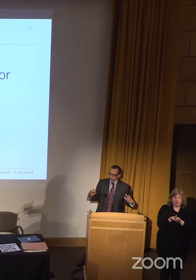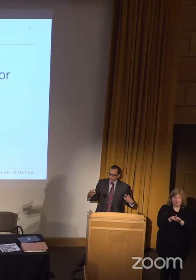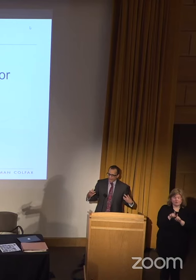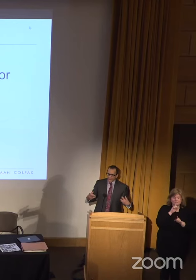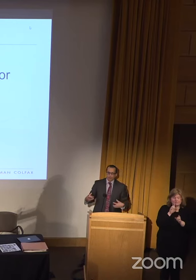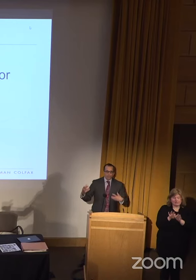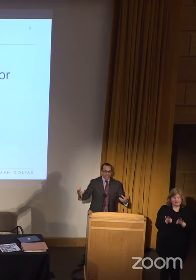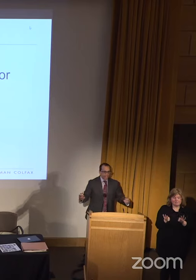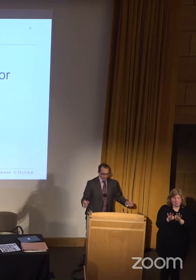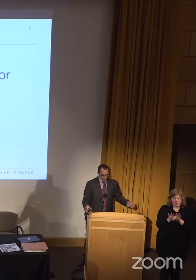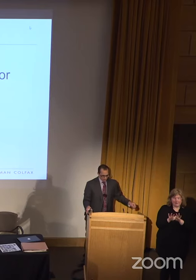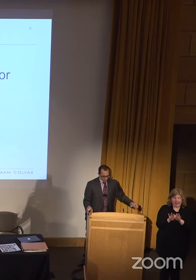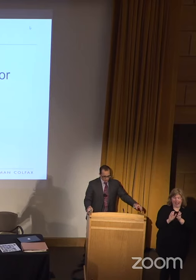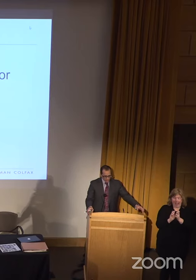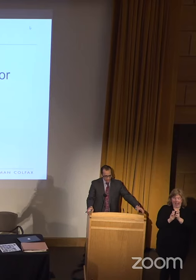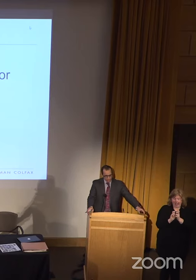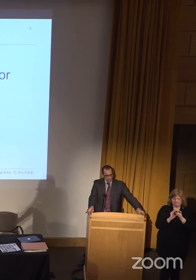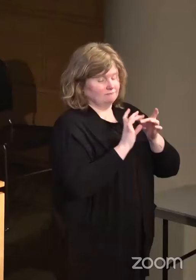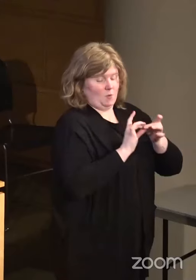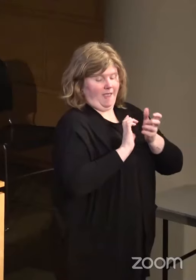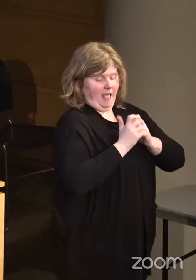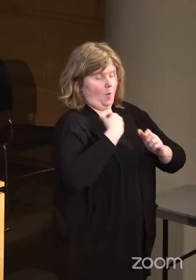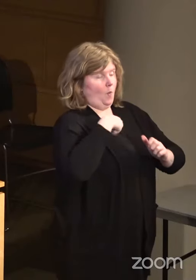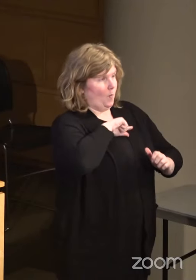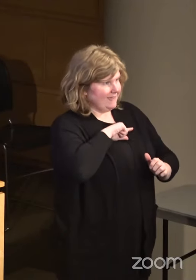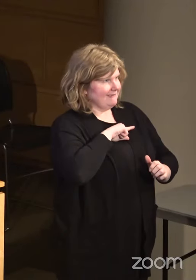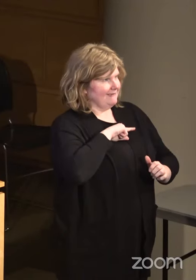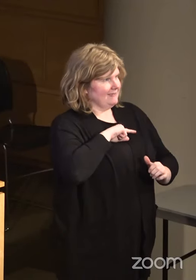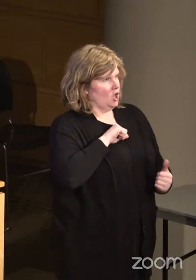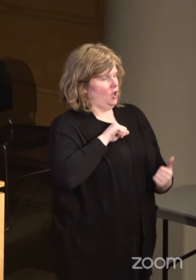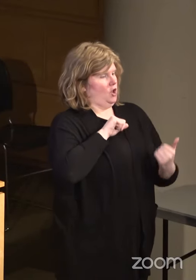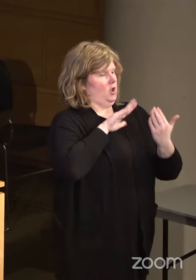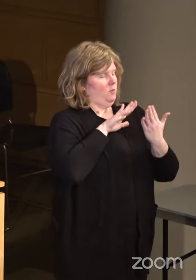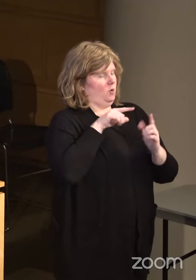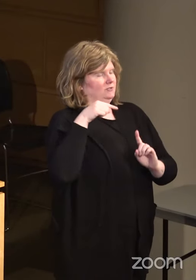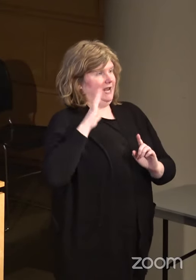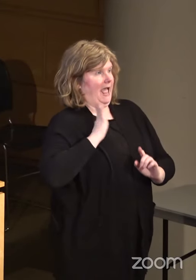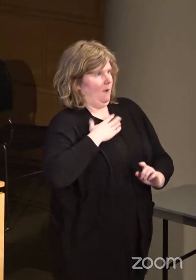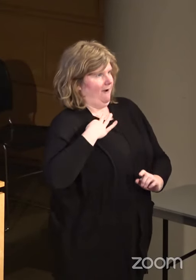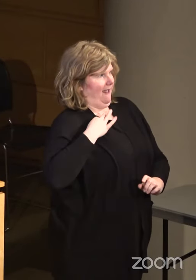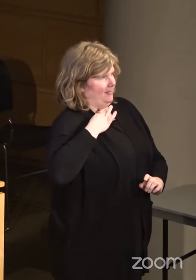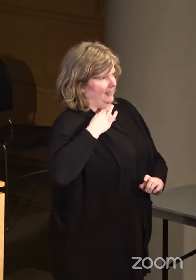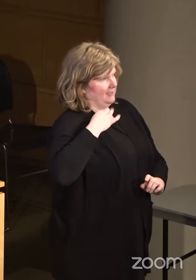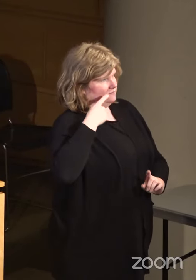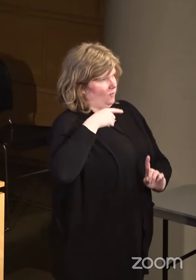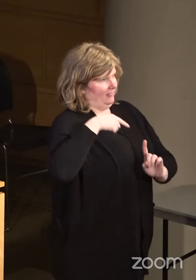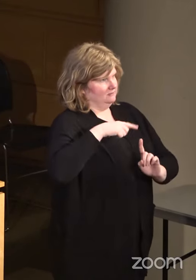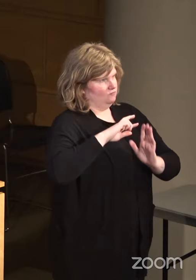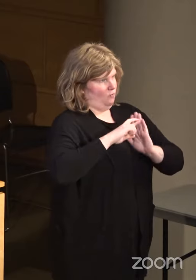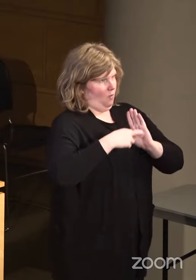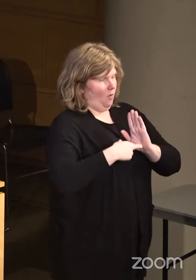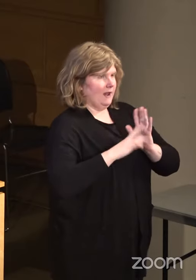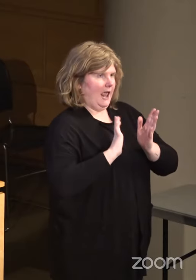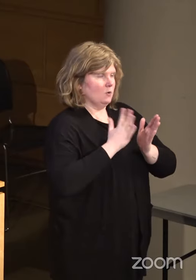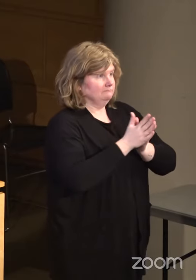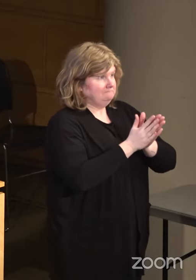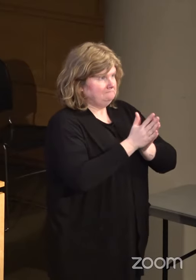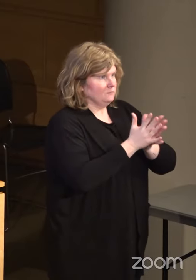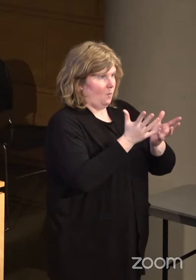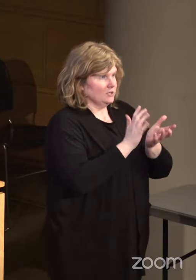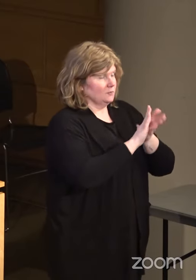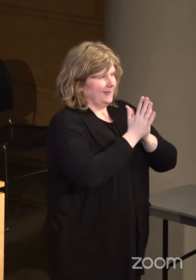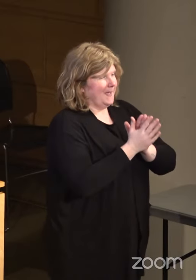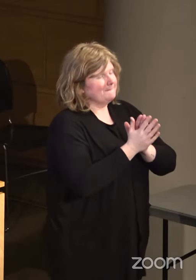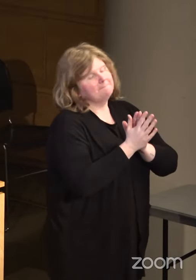to how we are approaching this application and our desire to become the